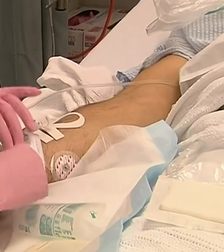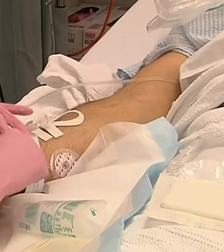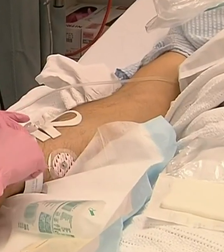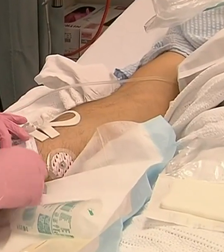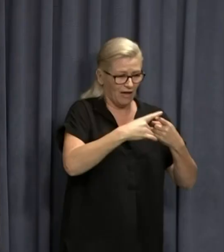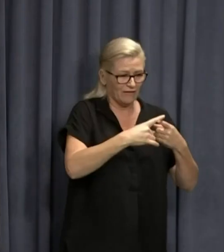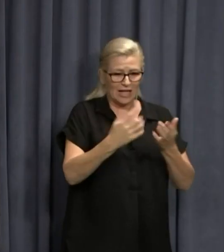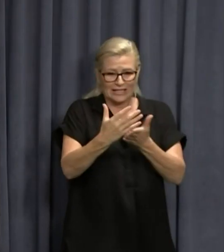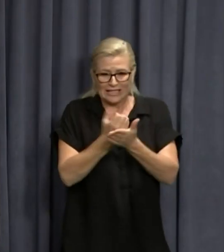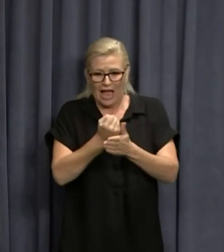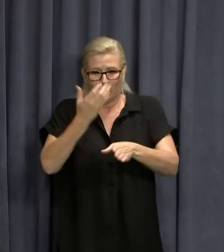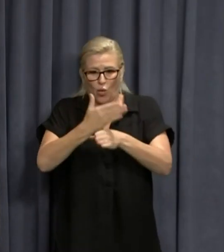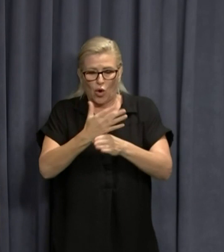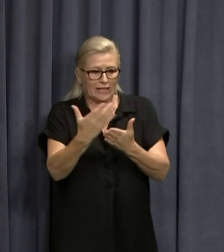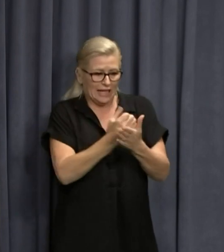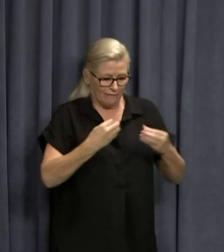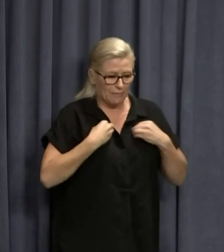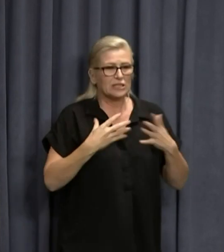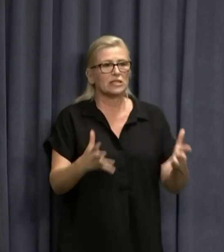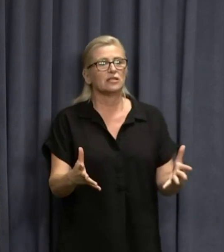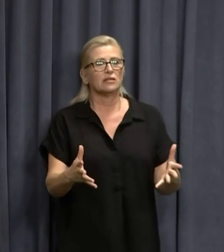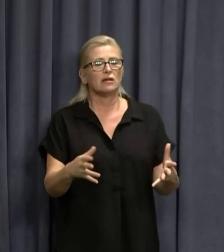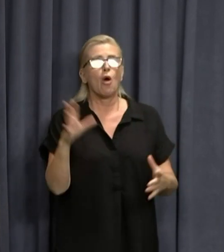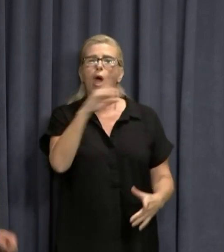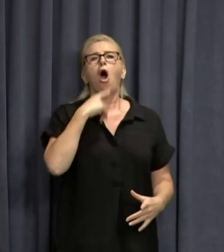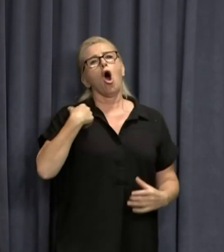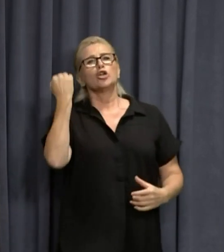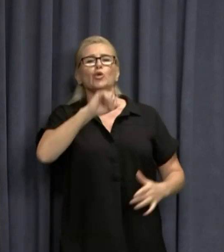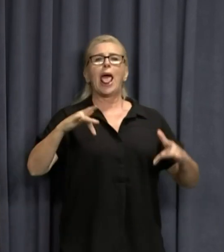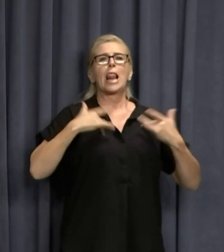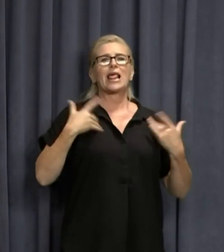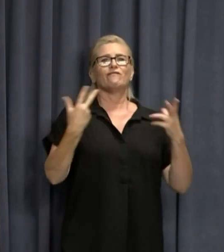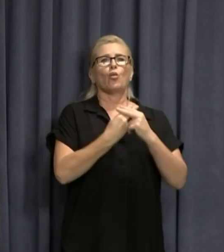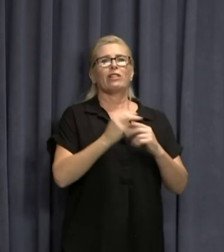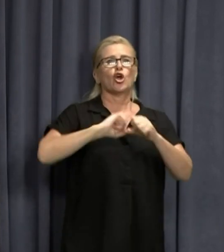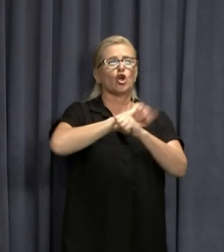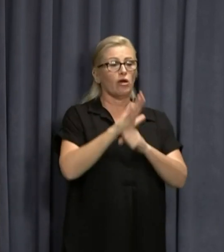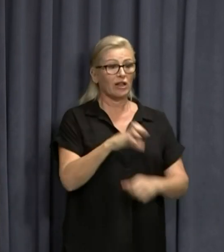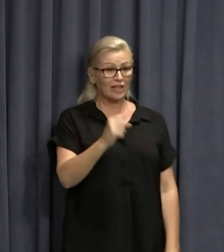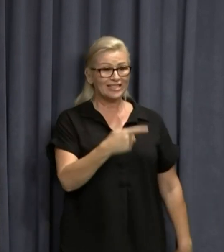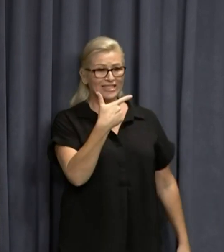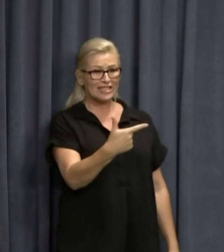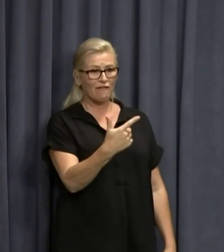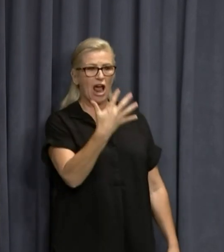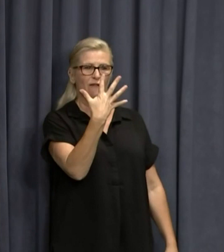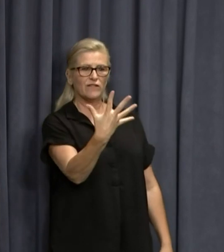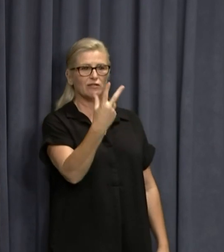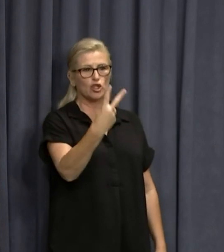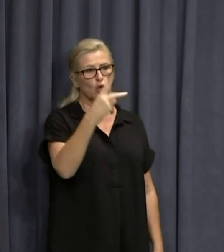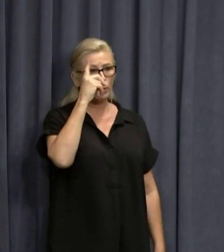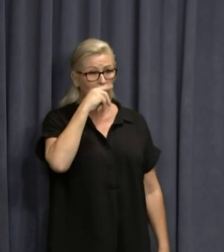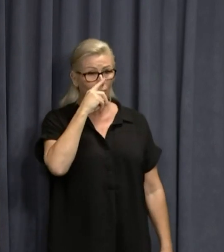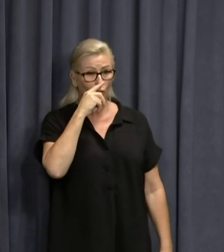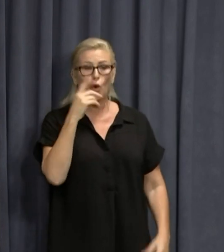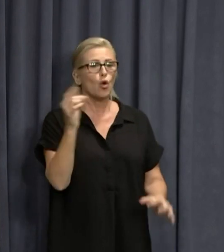happened in the East. A lot of people say, oh we should be living with COVID. Well there's 752 people in the Eastern States who are no longer